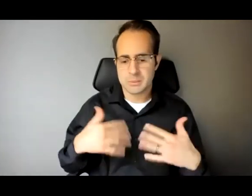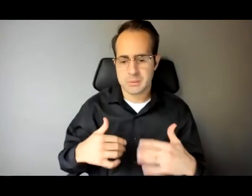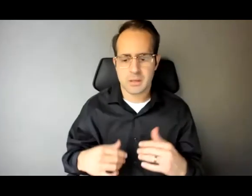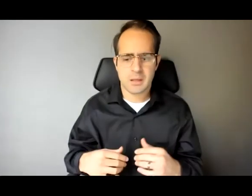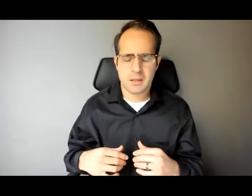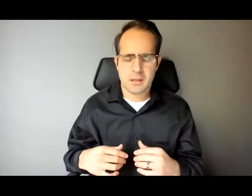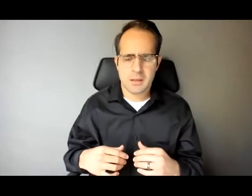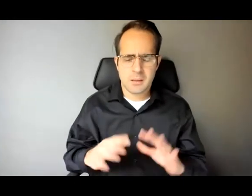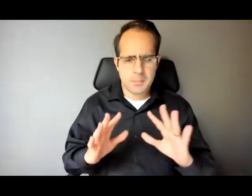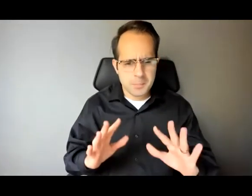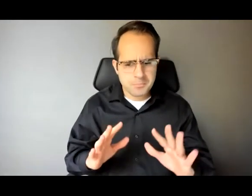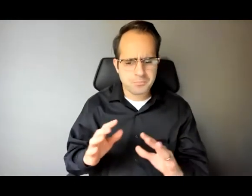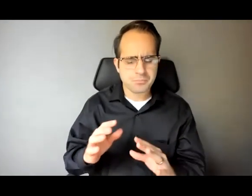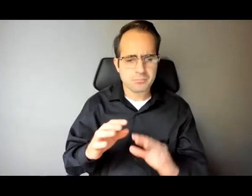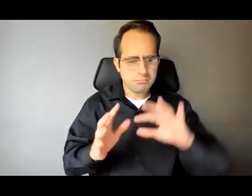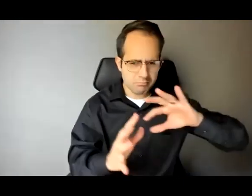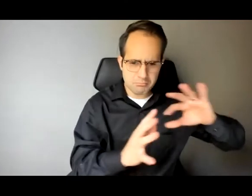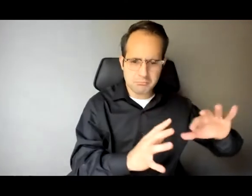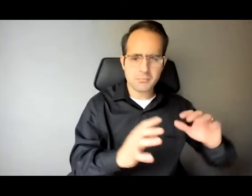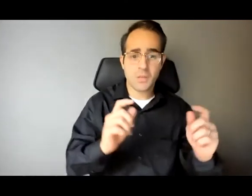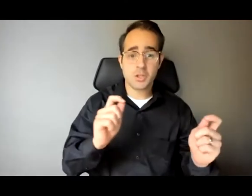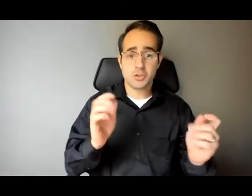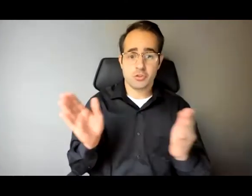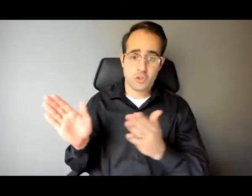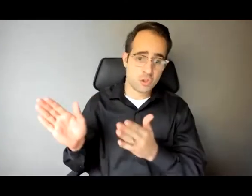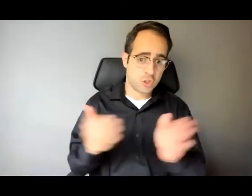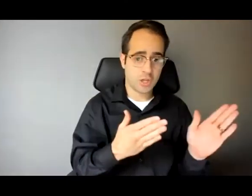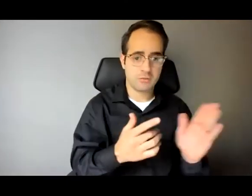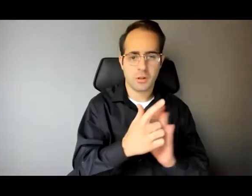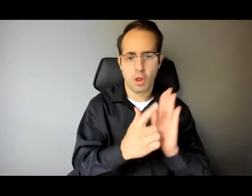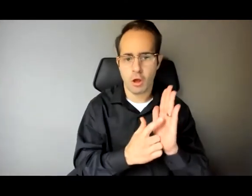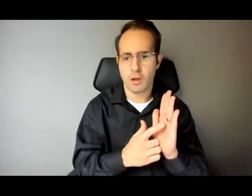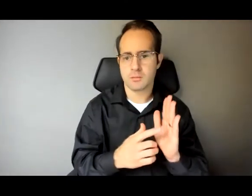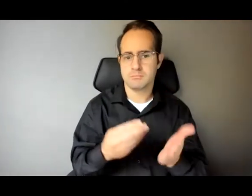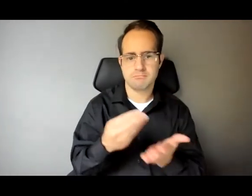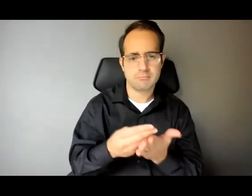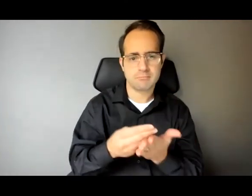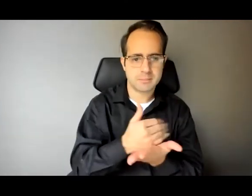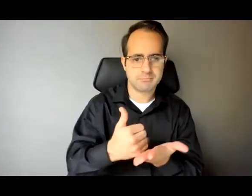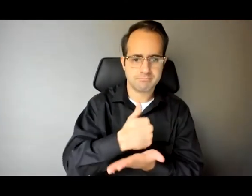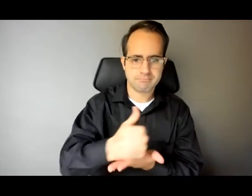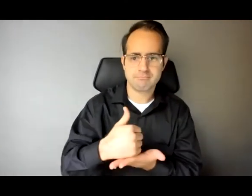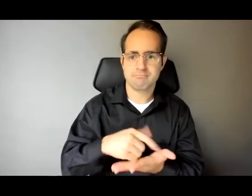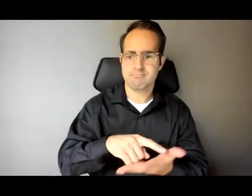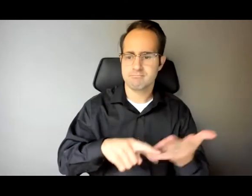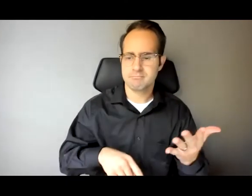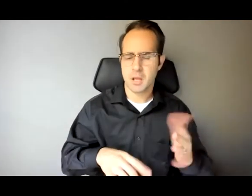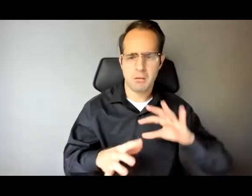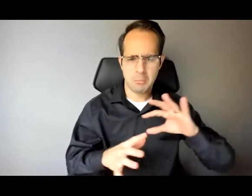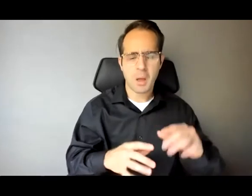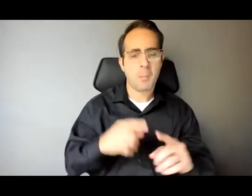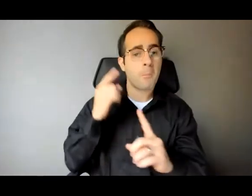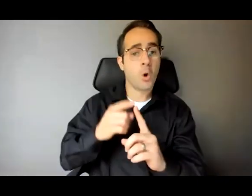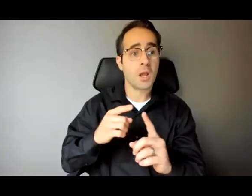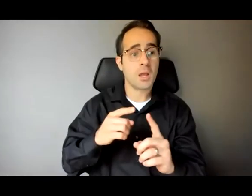putting aside for a second the importance of shifting laws and shifting policies and shifting budgets that until we get to the point where there's more relationships like that